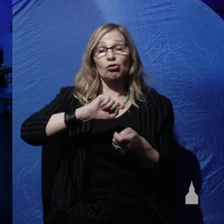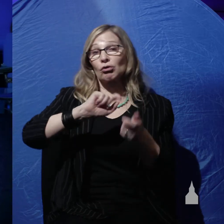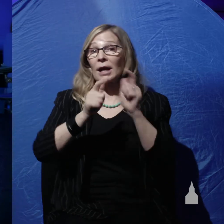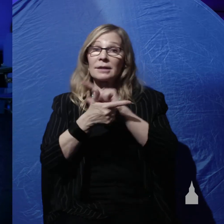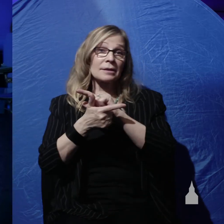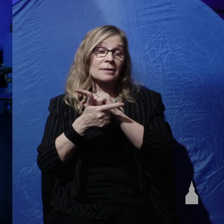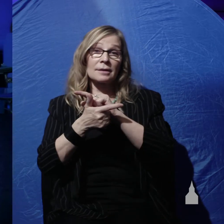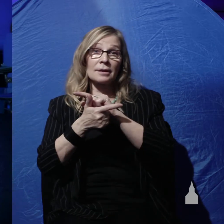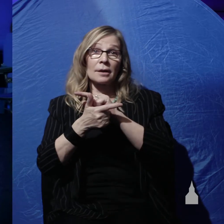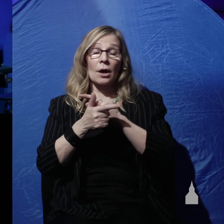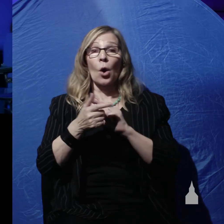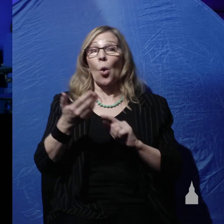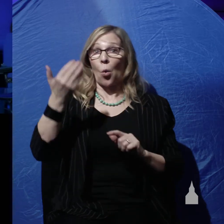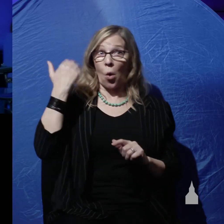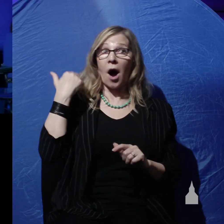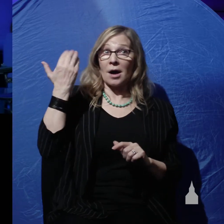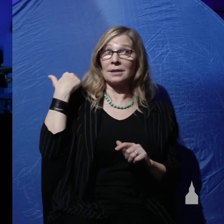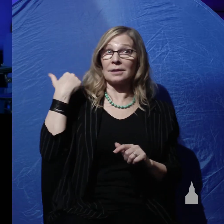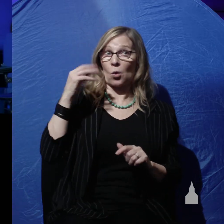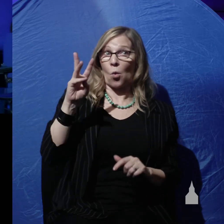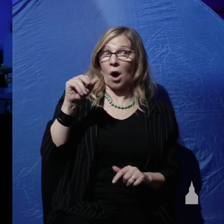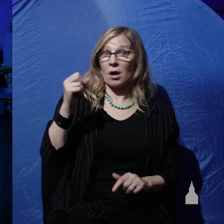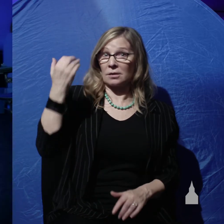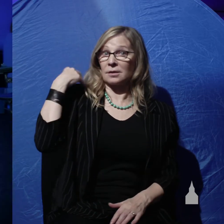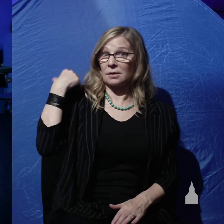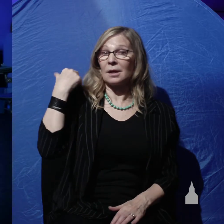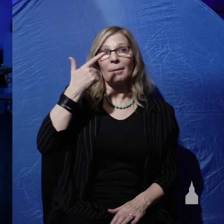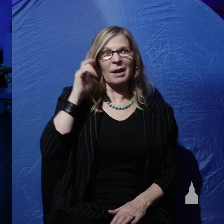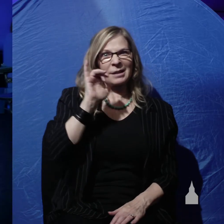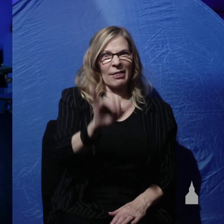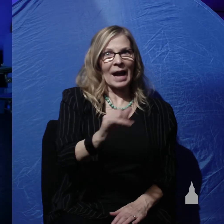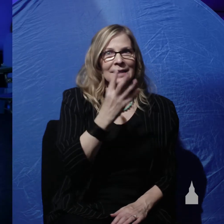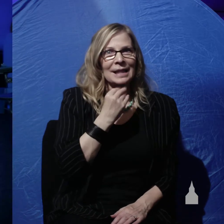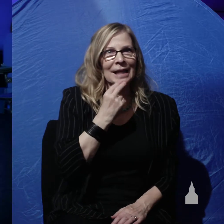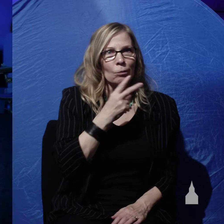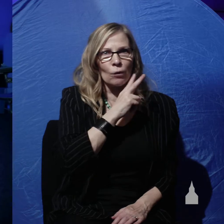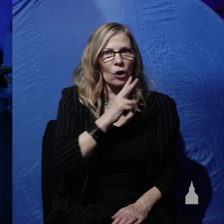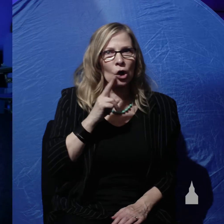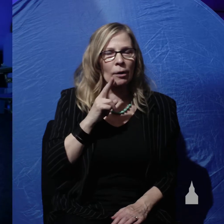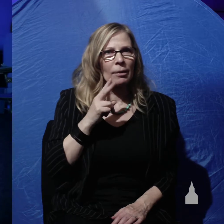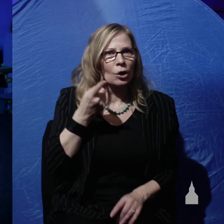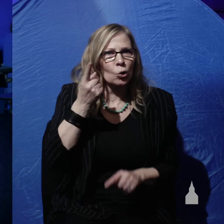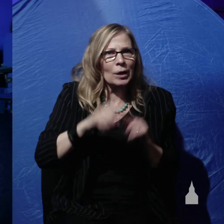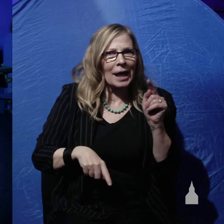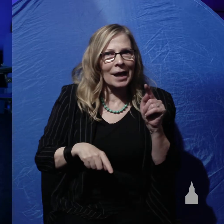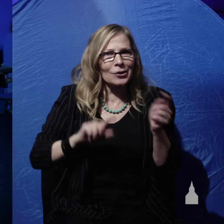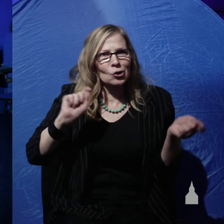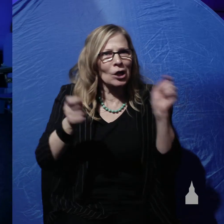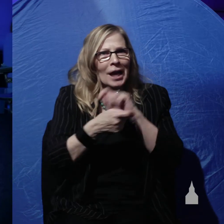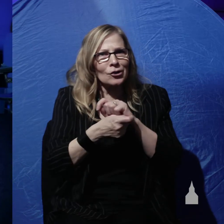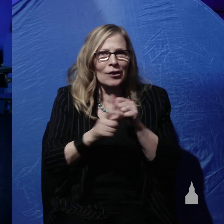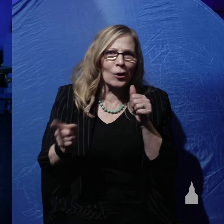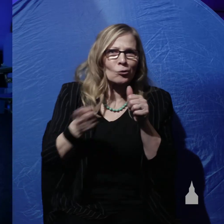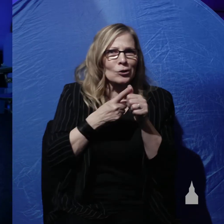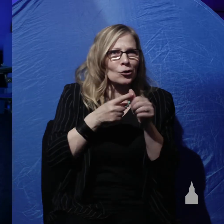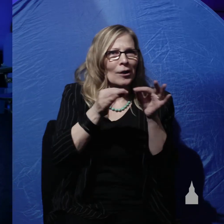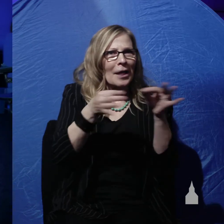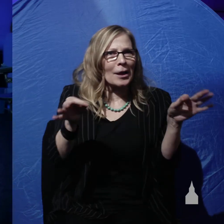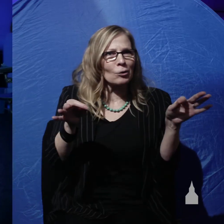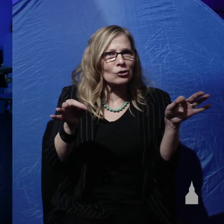was is because that's what the Hebrew verb is there. It can't correctly be translated became. And so our